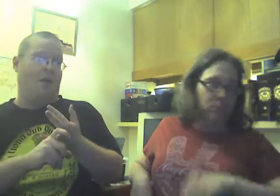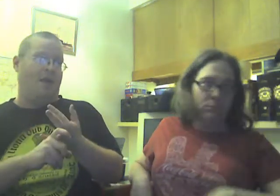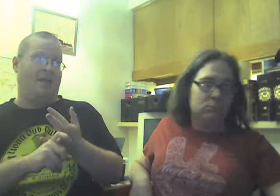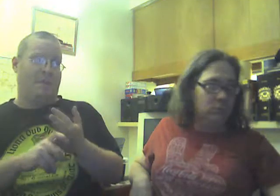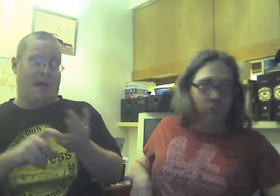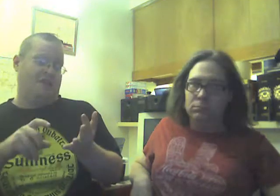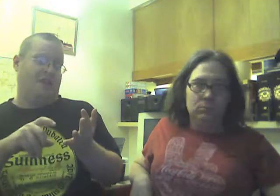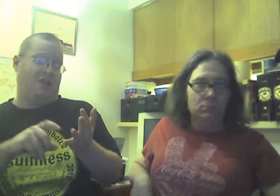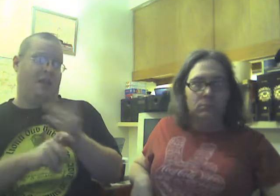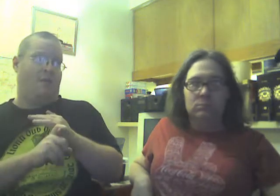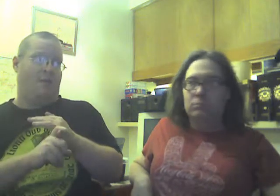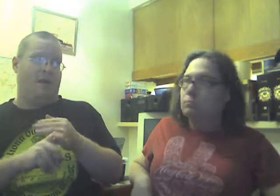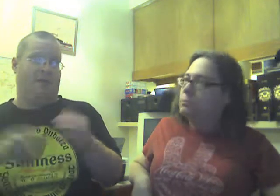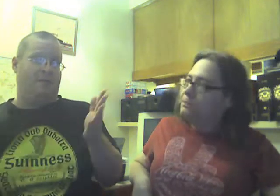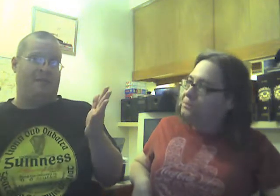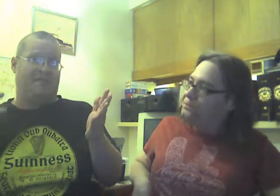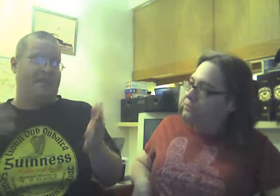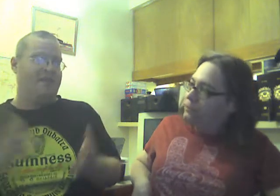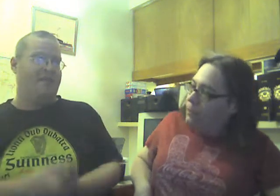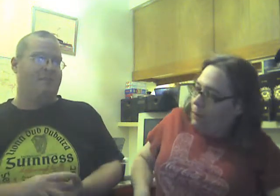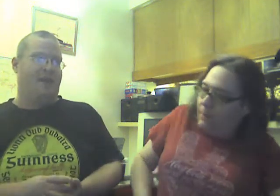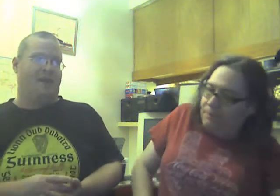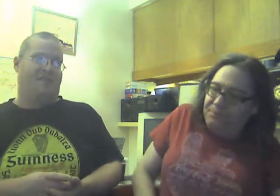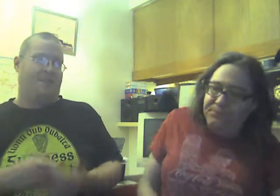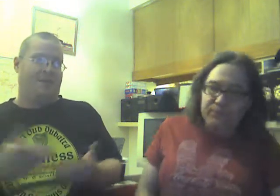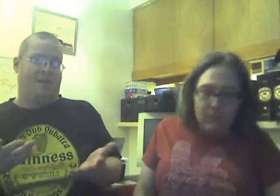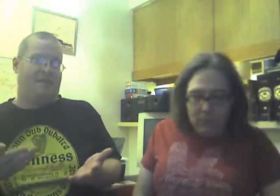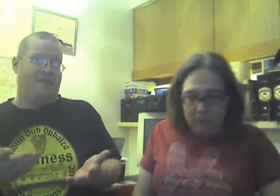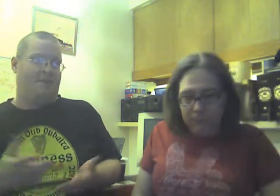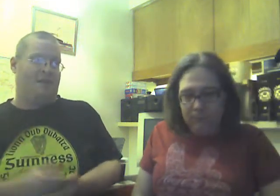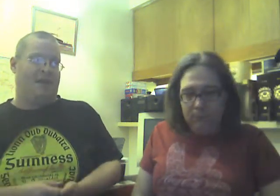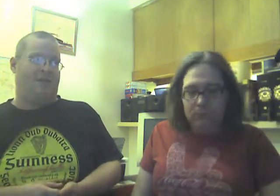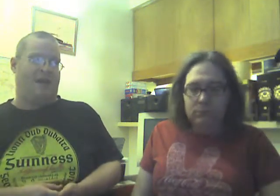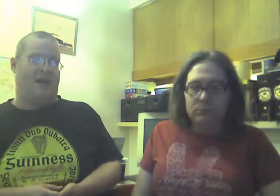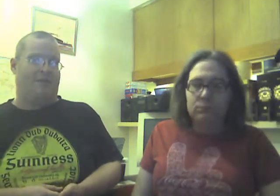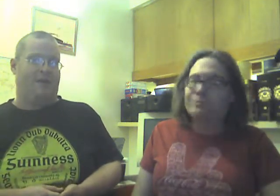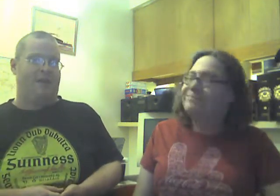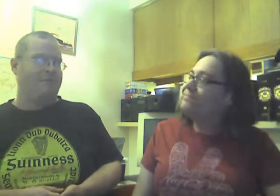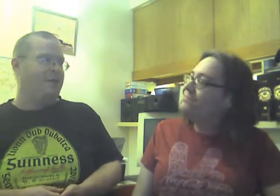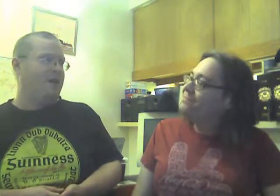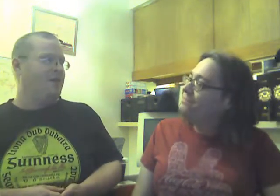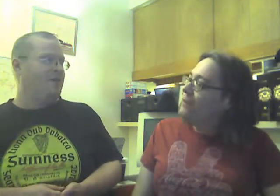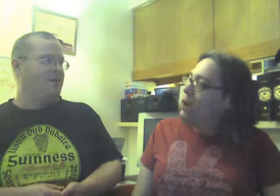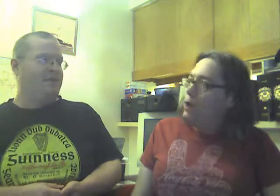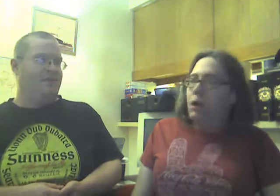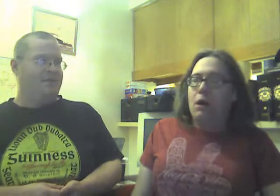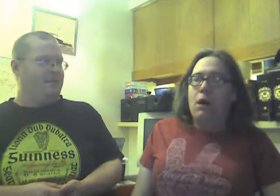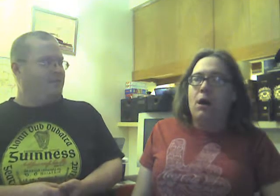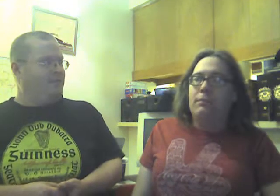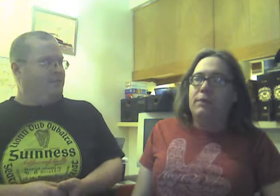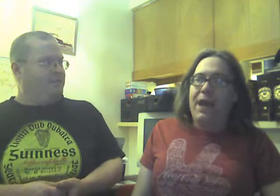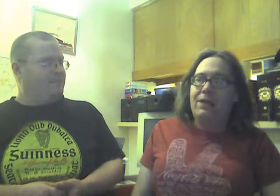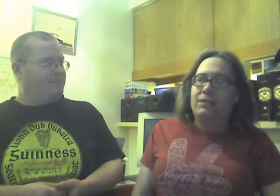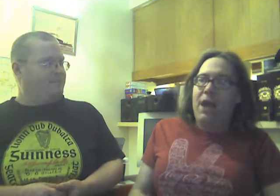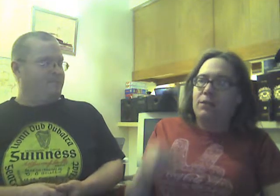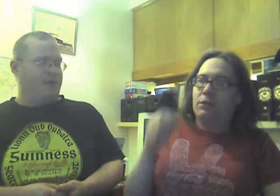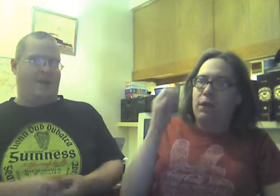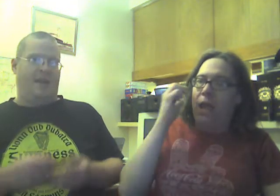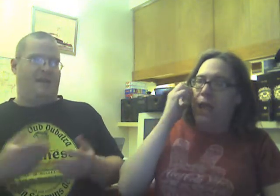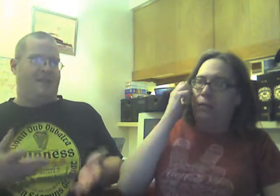wanted the mansion, and they all wanted the limousine. But sometimes it didn't work out that way. Yeah, exactly. It's